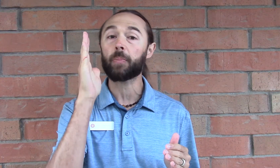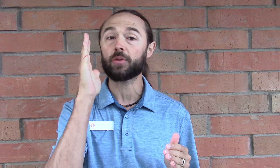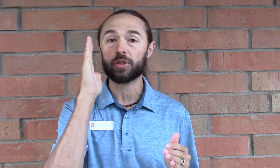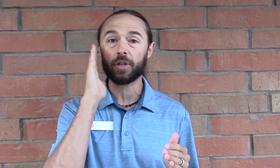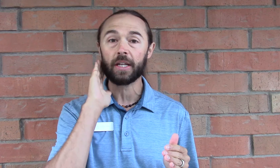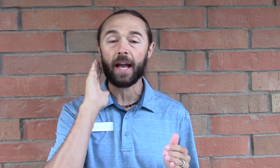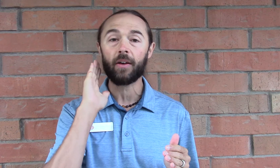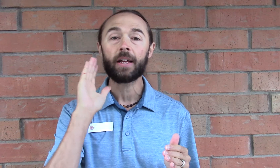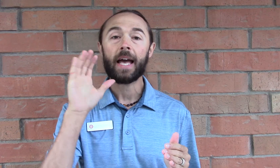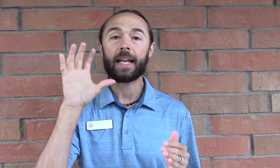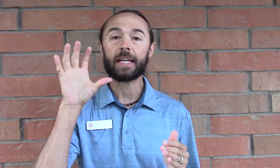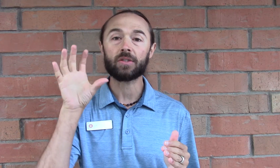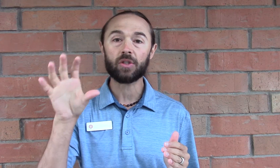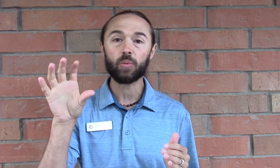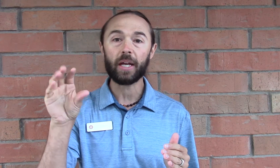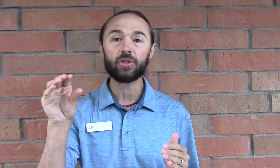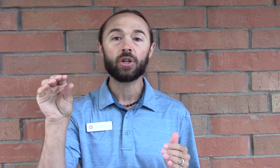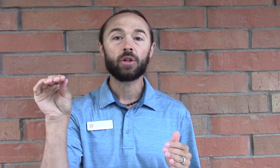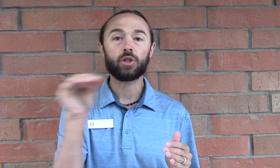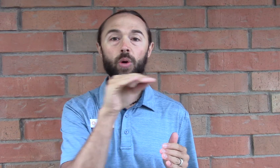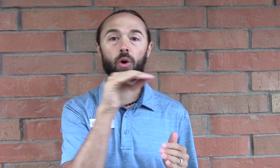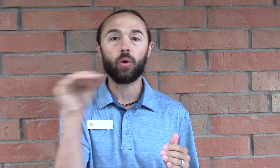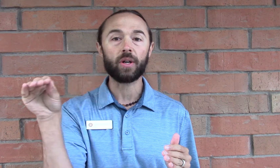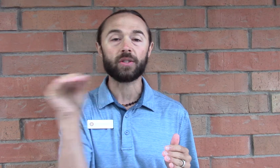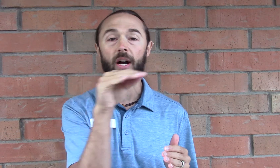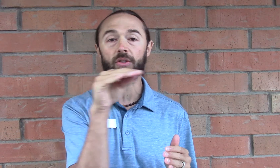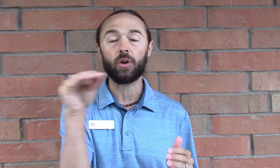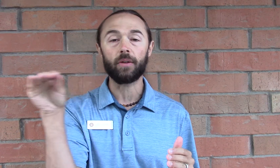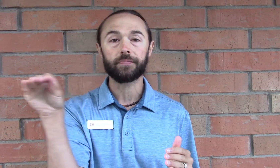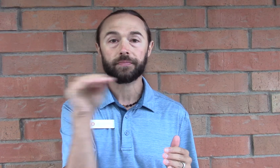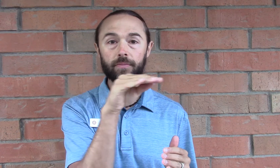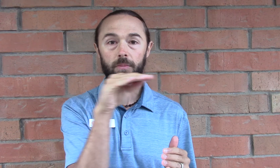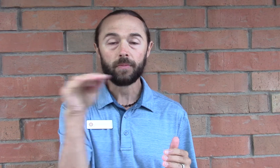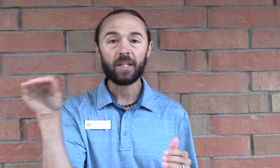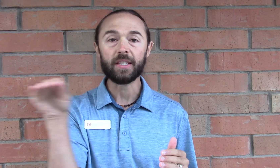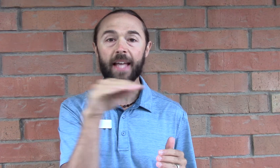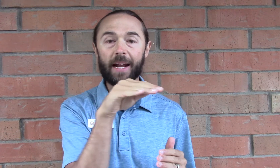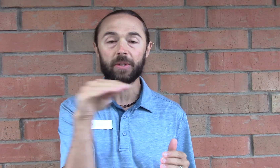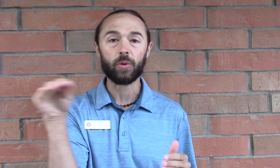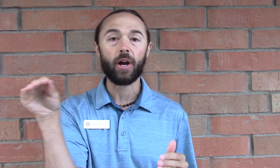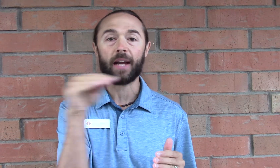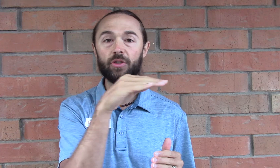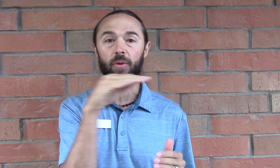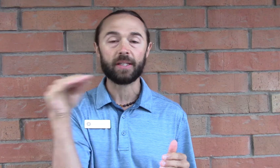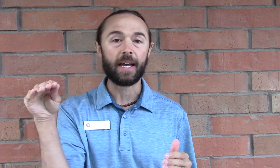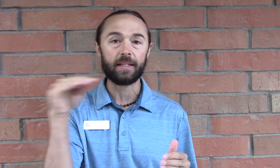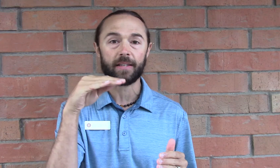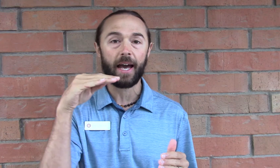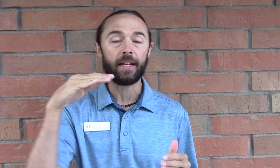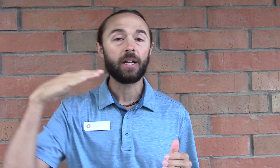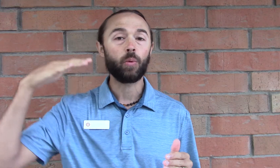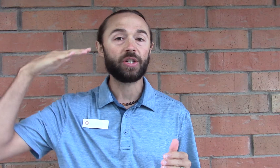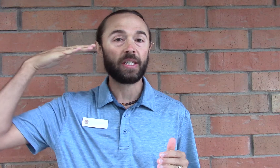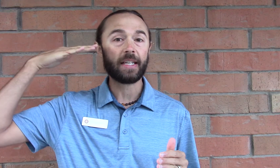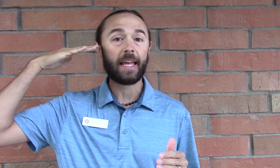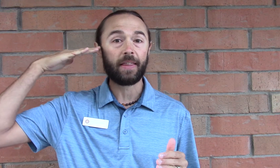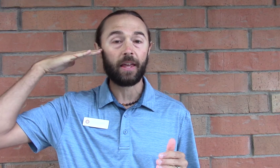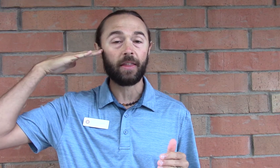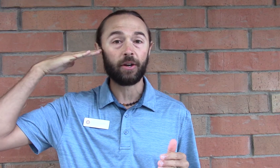posterior canal and it can switch to a horizontal nystagmus where your eyes are going side to side which is indicating that that